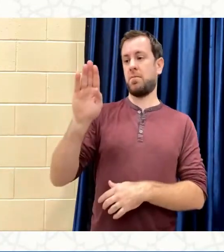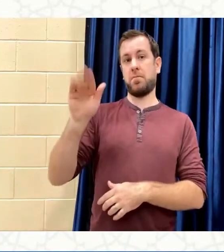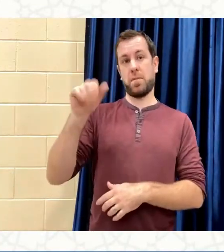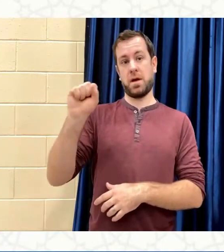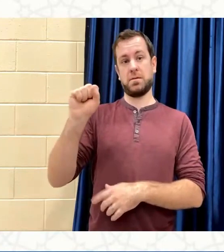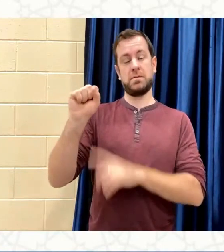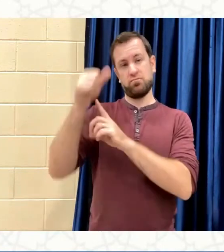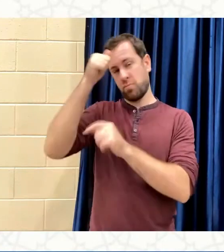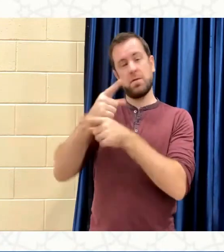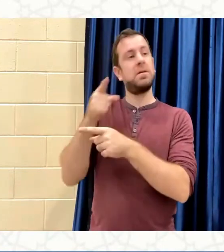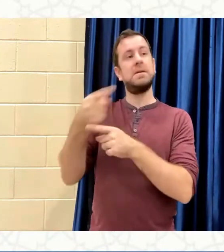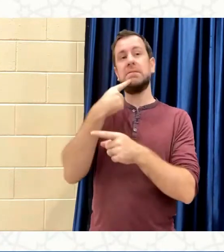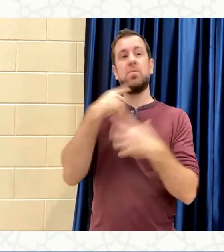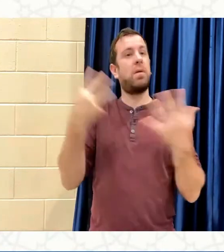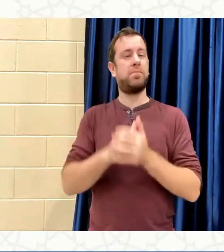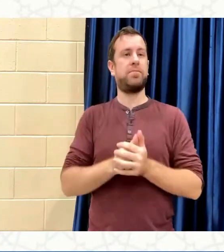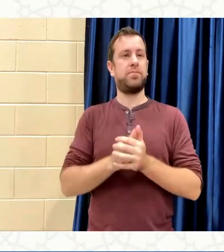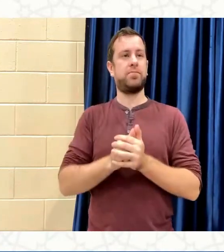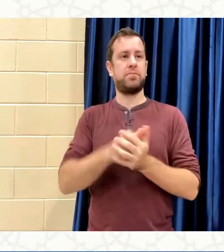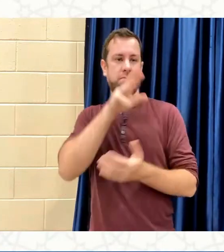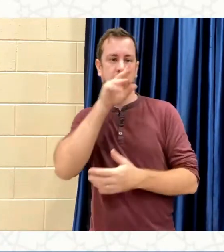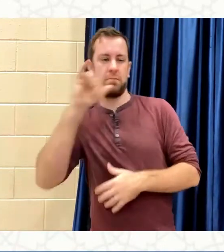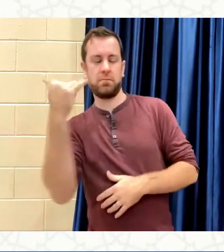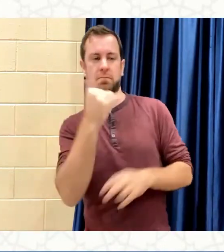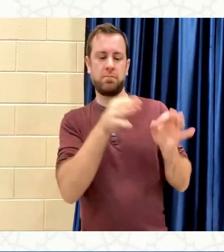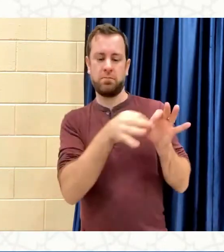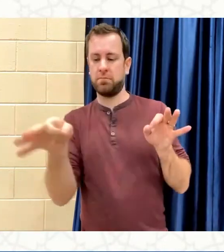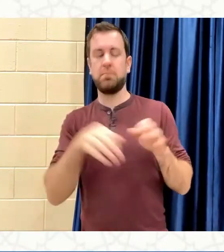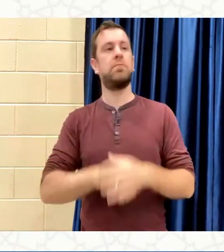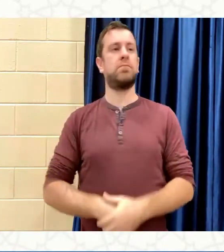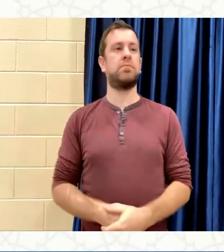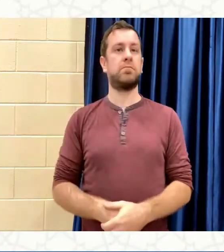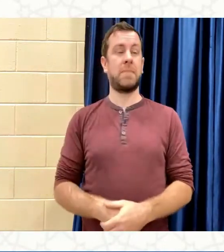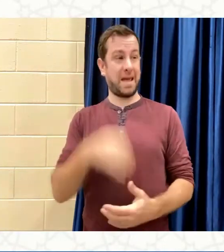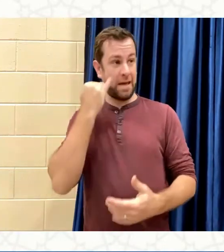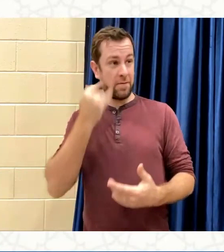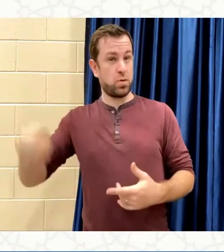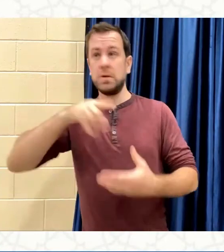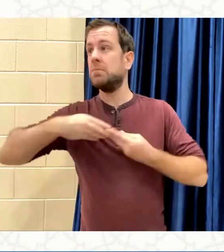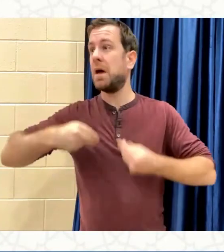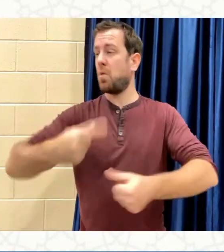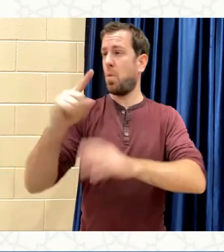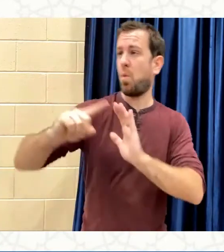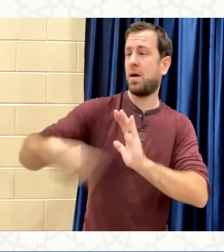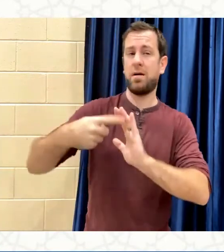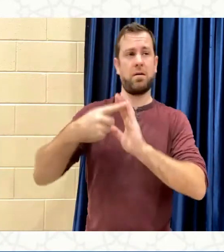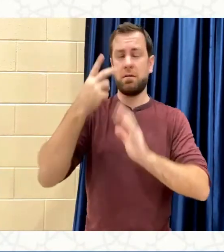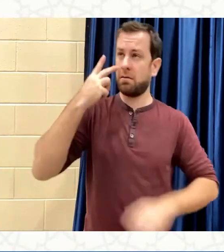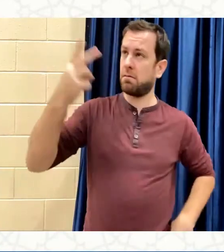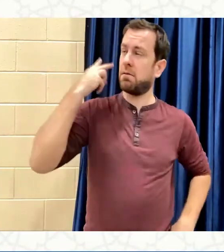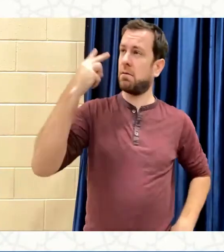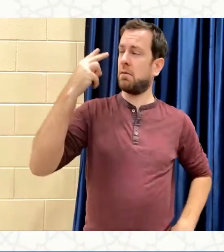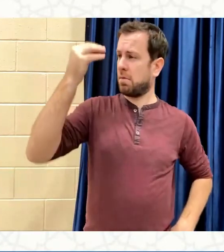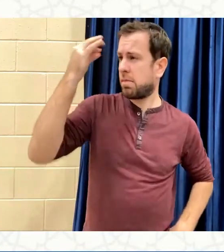to spend one hour reflecting and